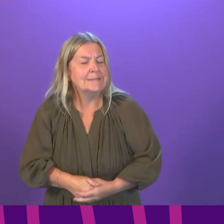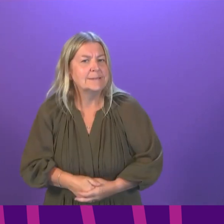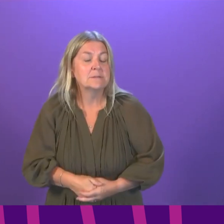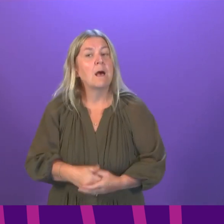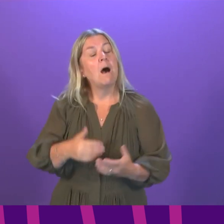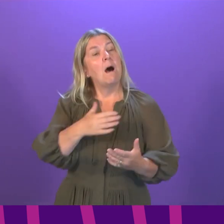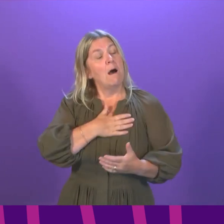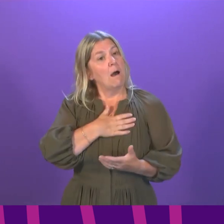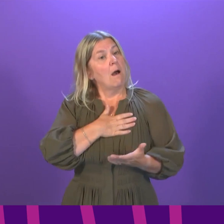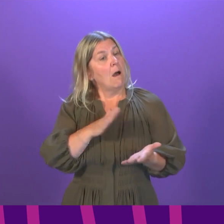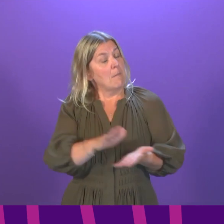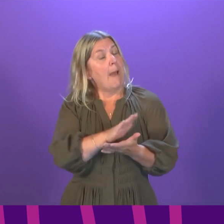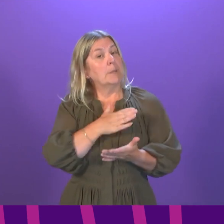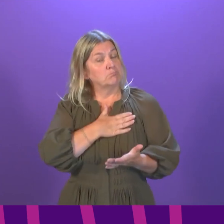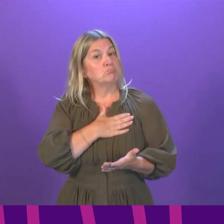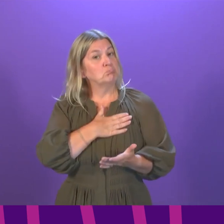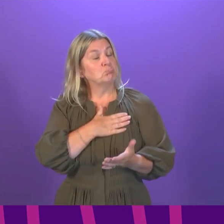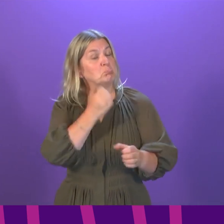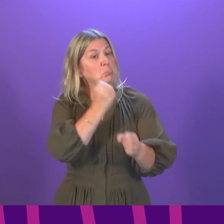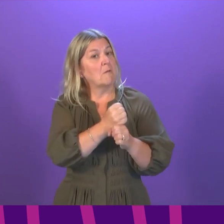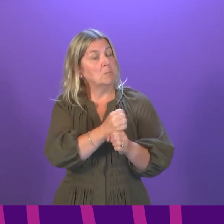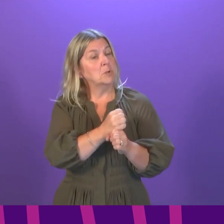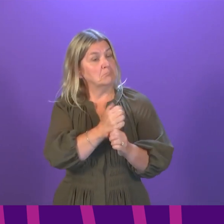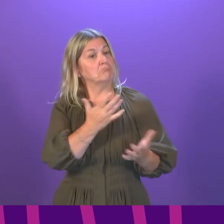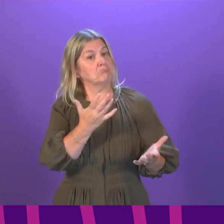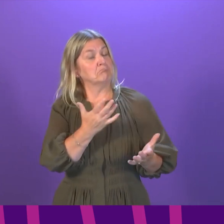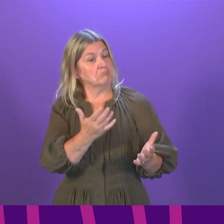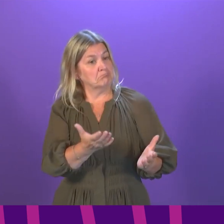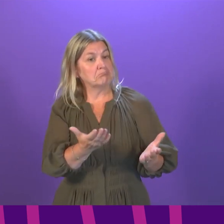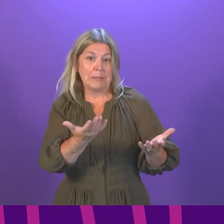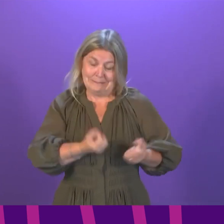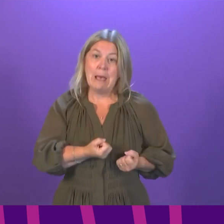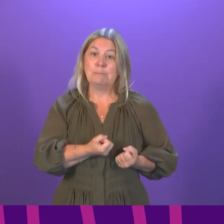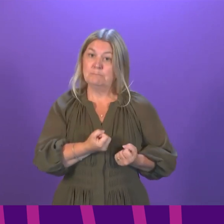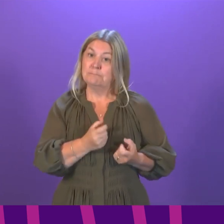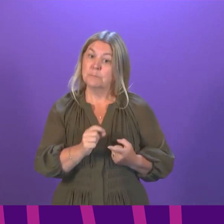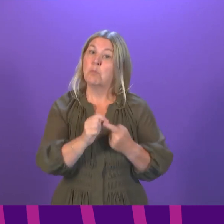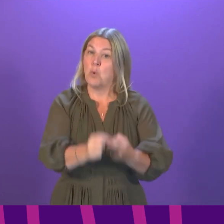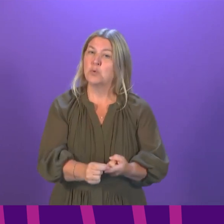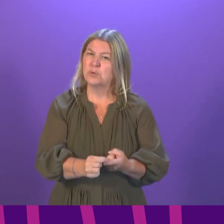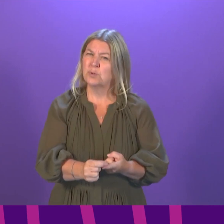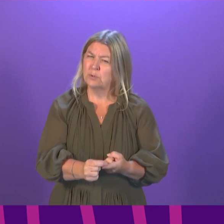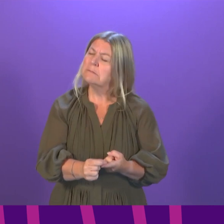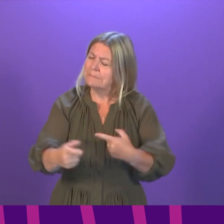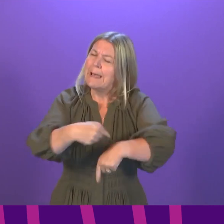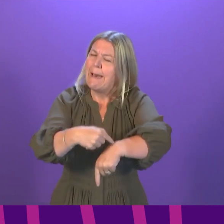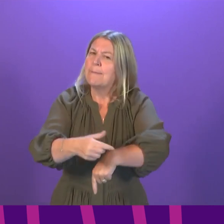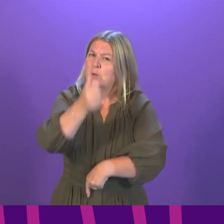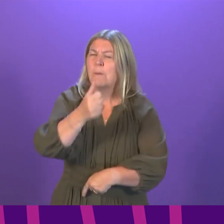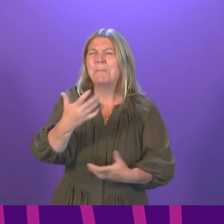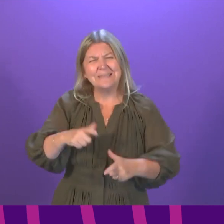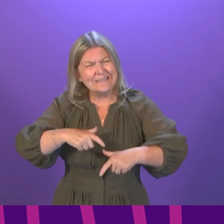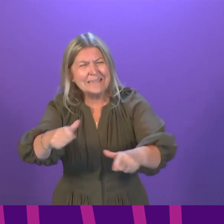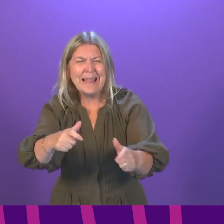However, today's statement is a mixed bag. It takes some welcome steps in the right direction, but these ongoing restrictions will